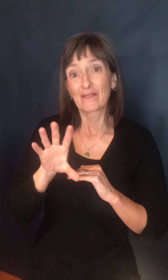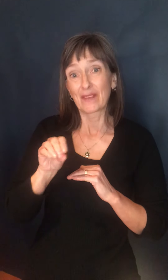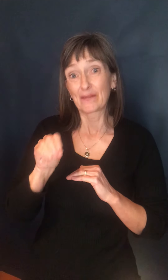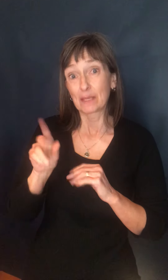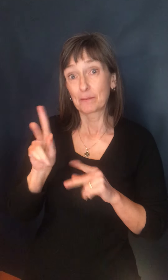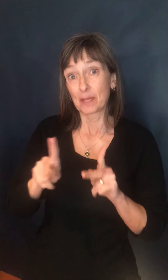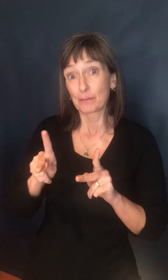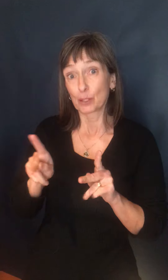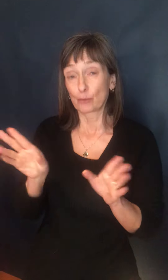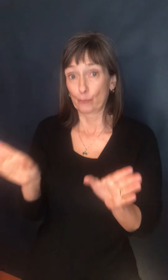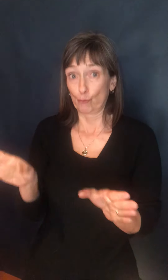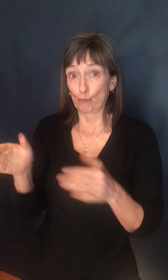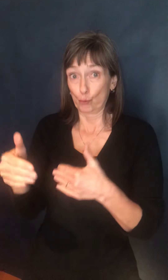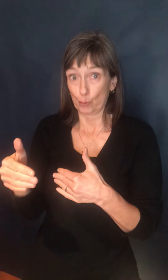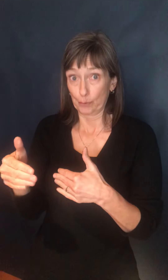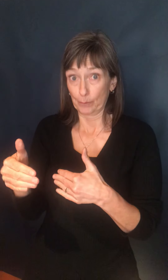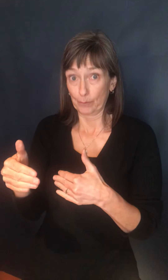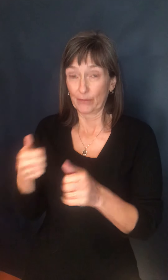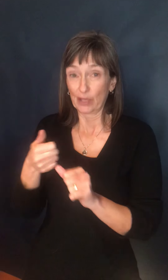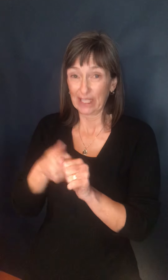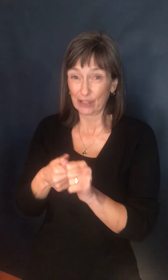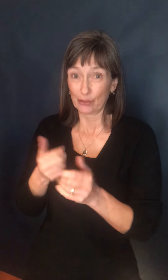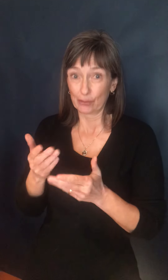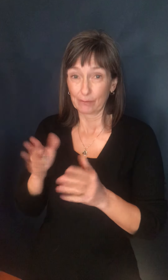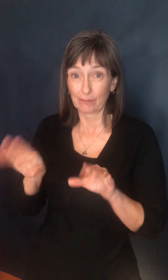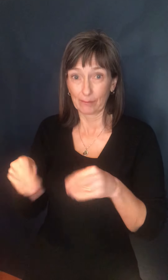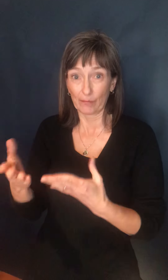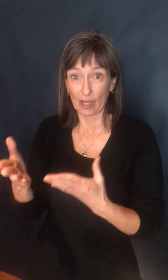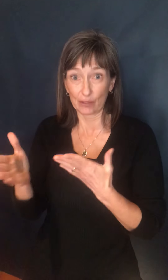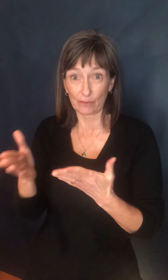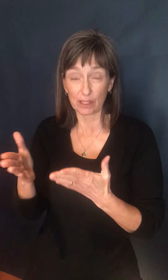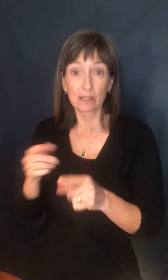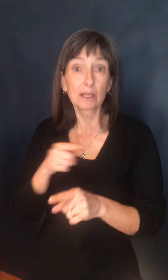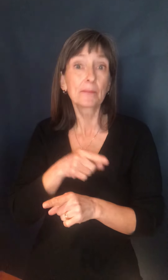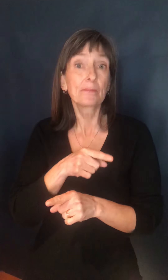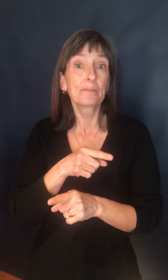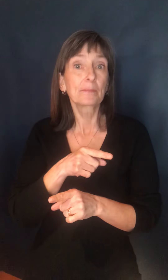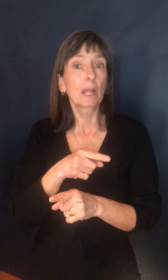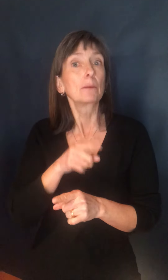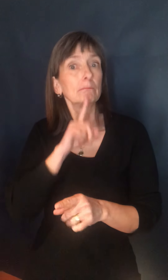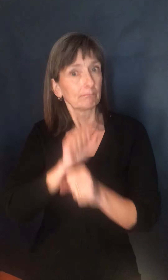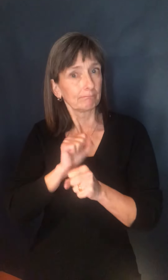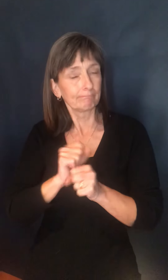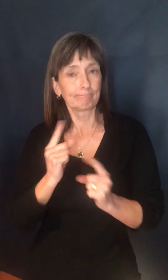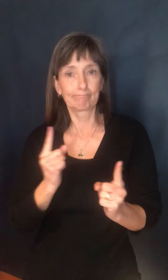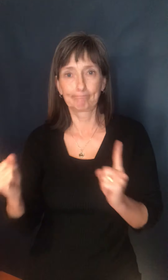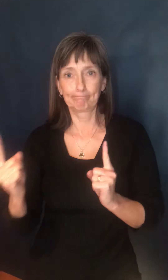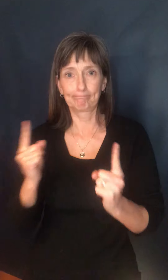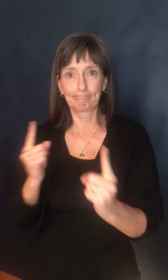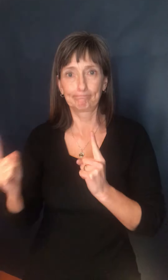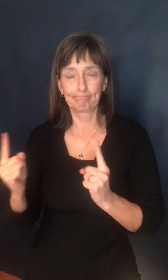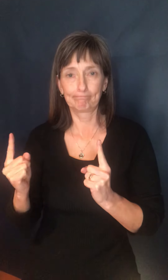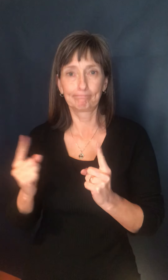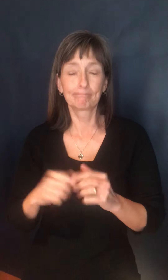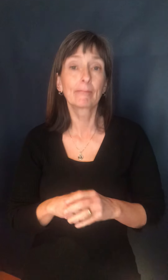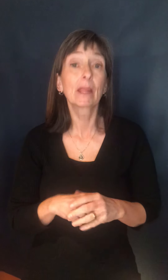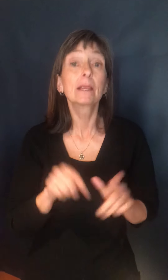surface, provided that physical distancing can be maintained. 50 will also be the maximum capacity for